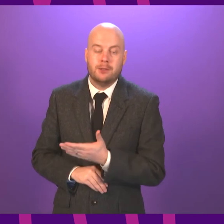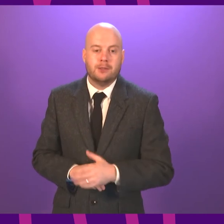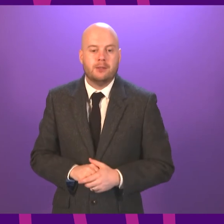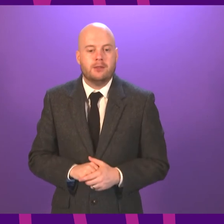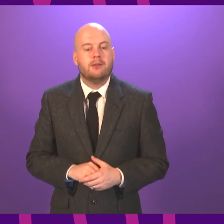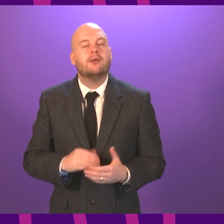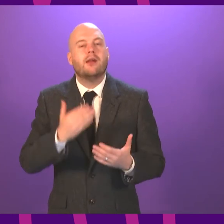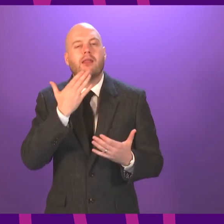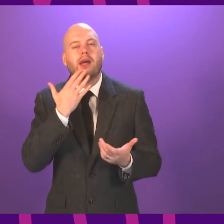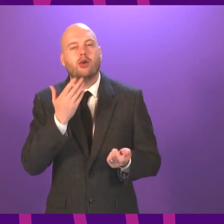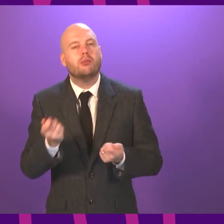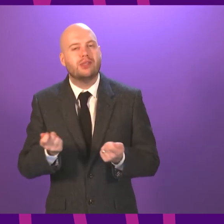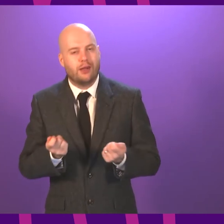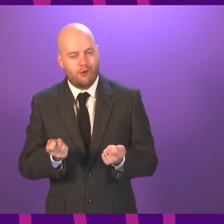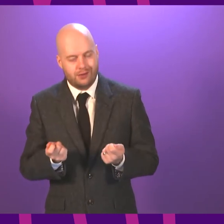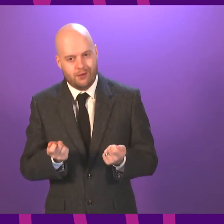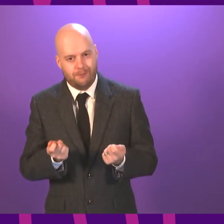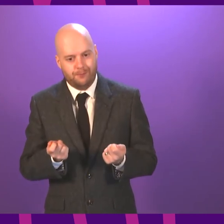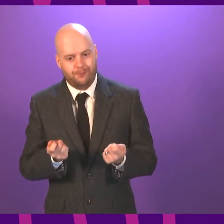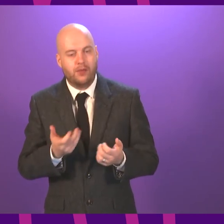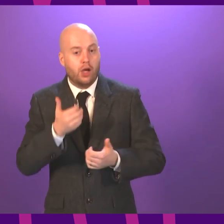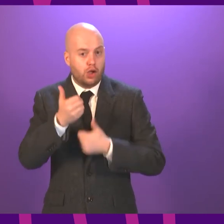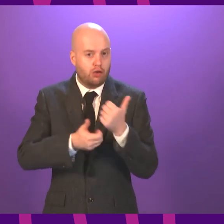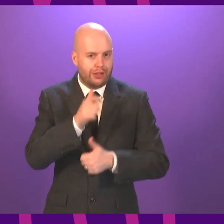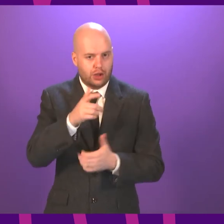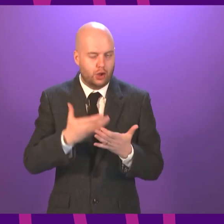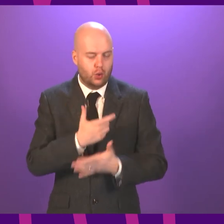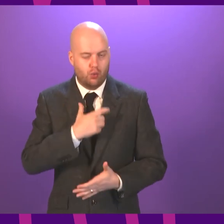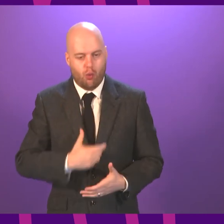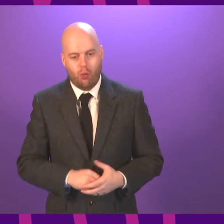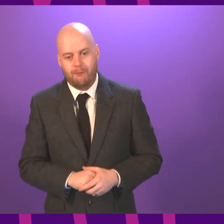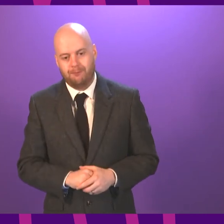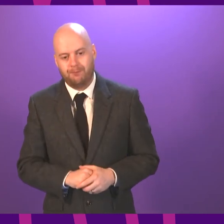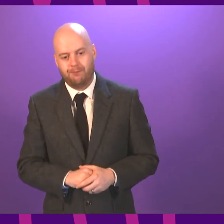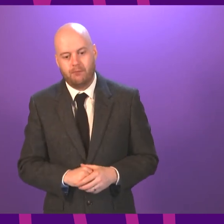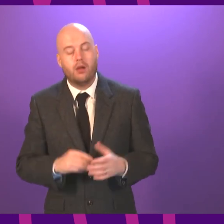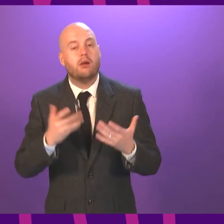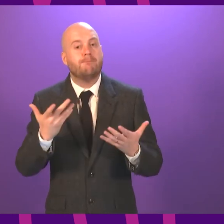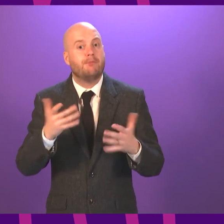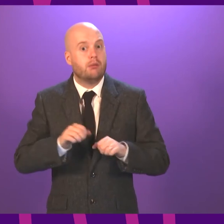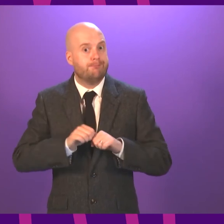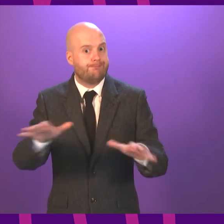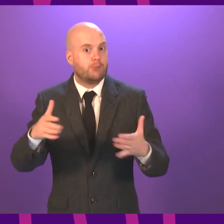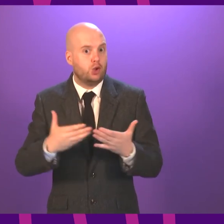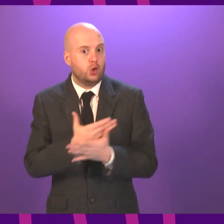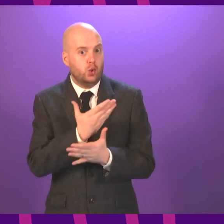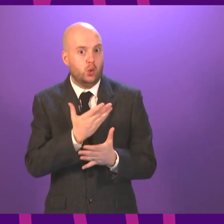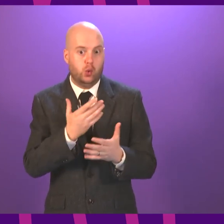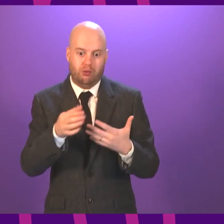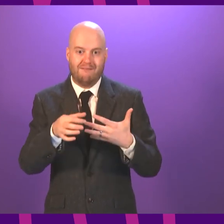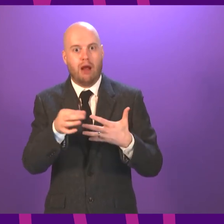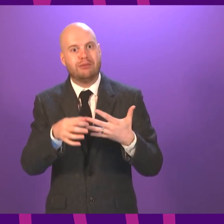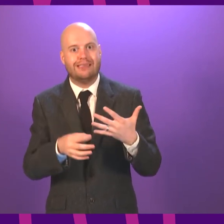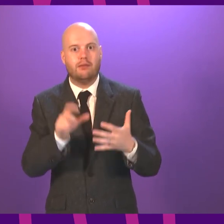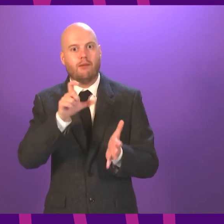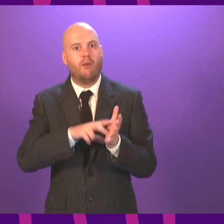Thank you, Presiding Officer. Congratulations on your new role. With the spread of new variant, the need to address low